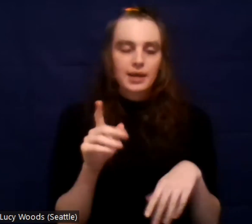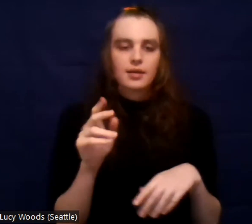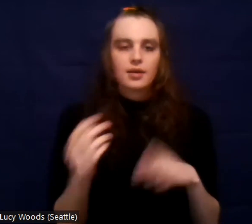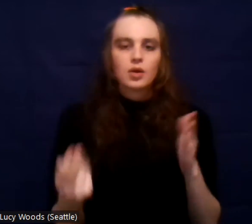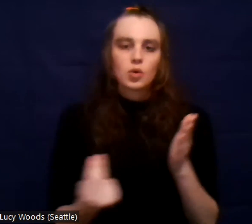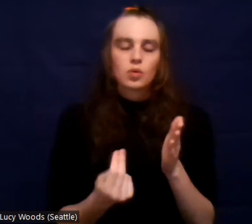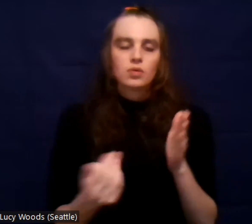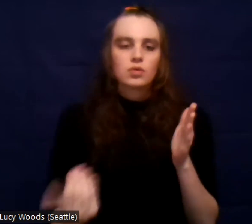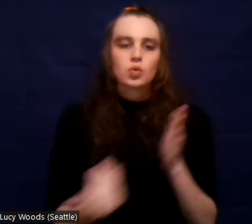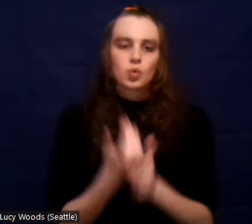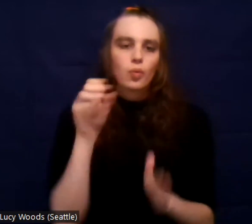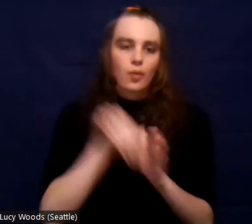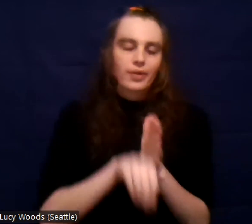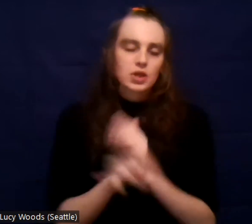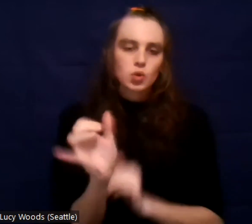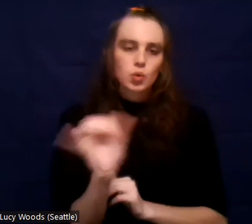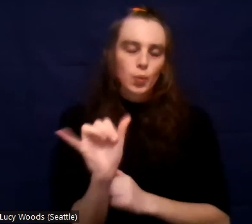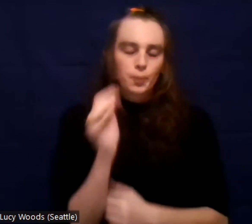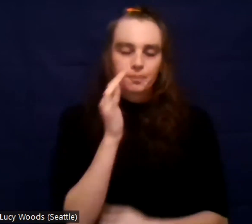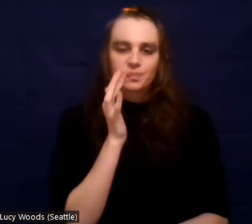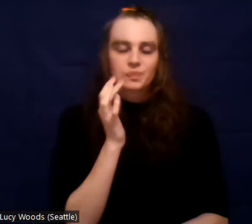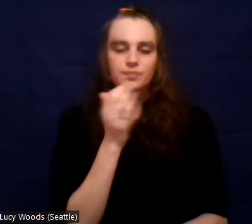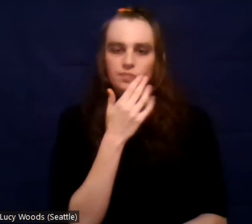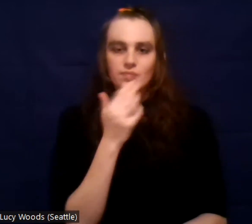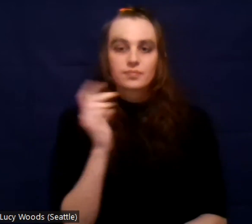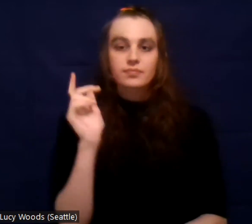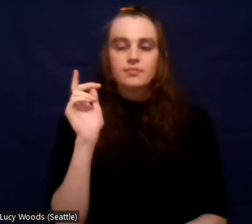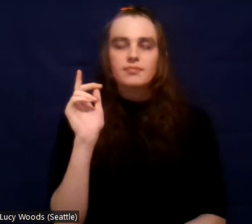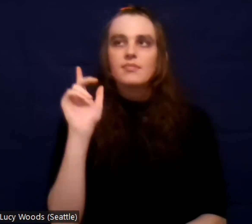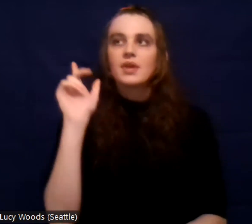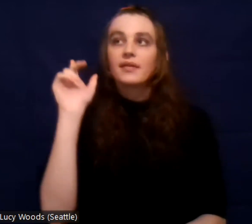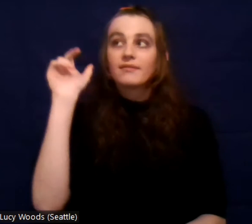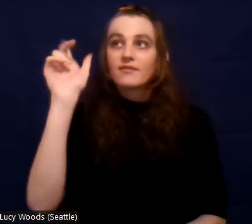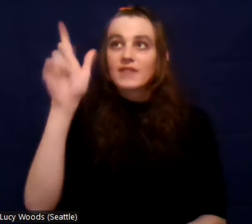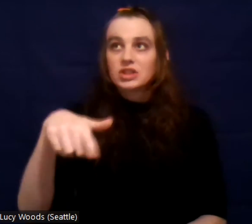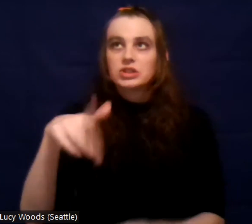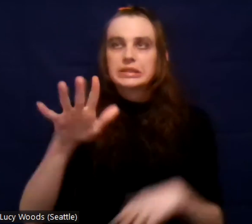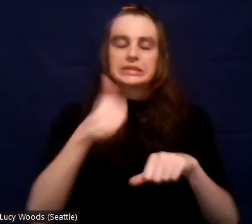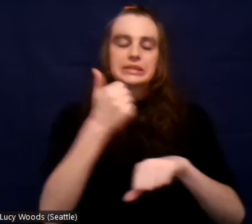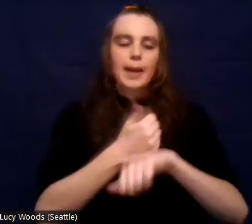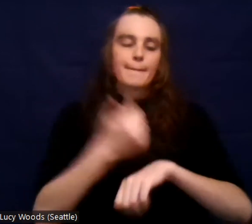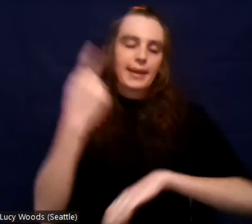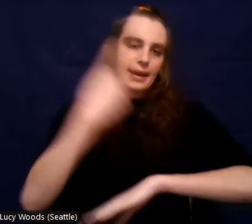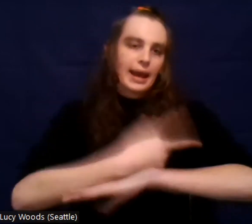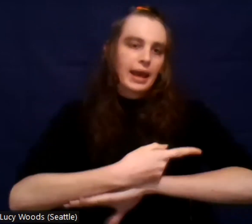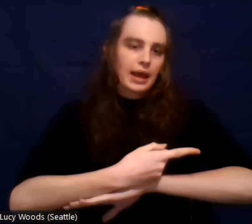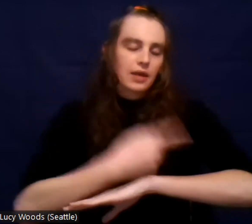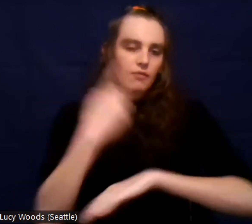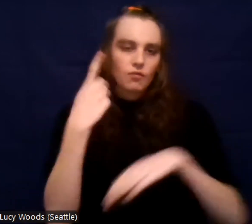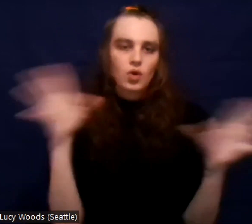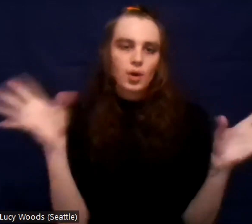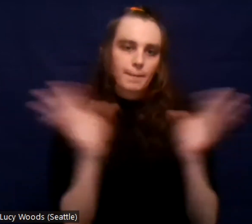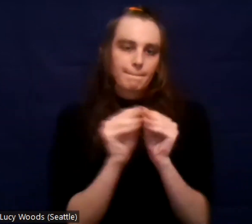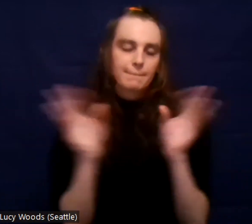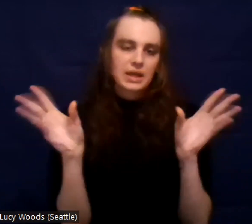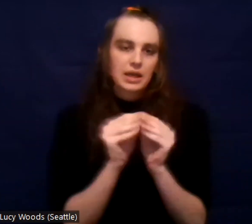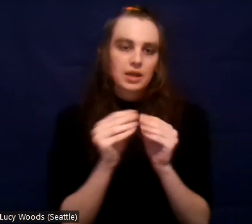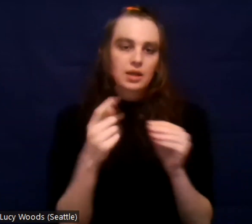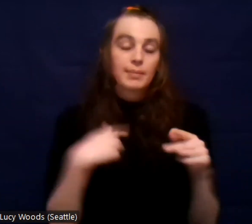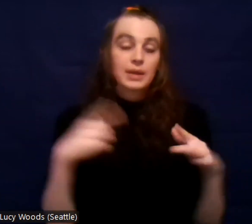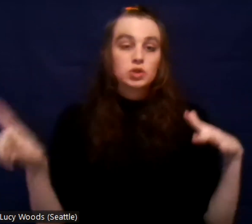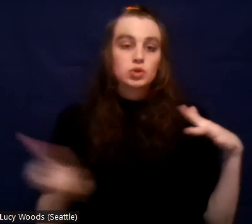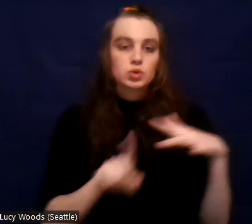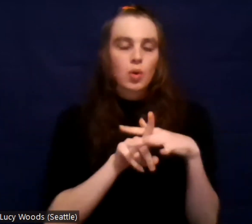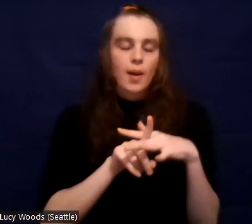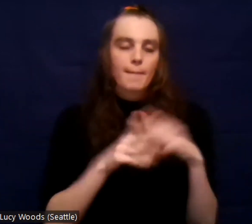Um, eventually they set some dates. Um, and I attended my first